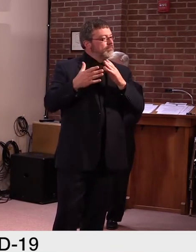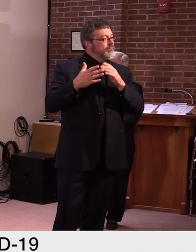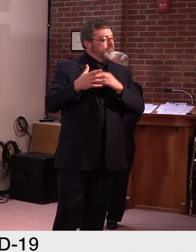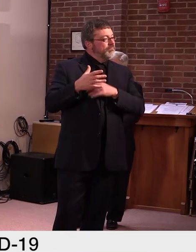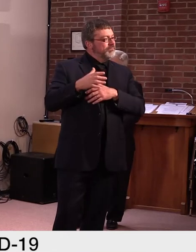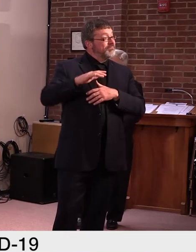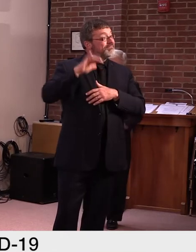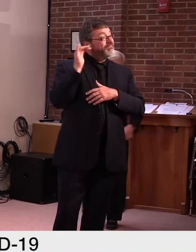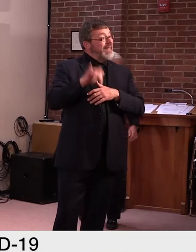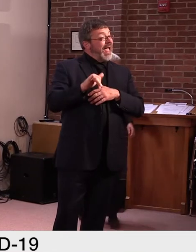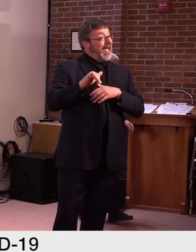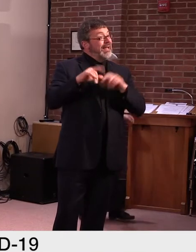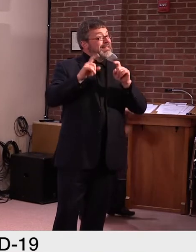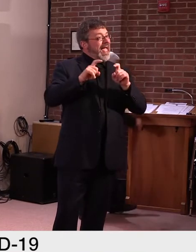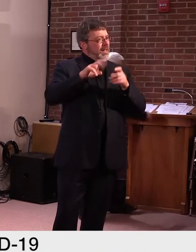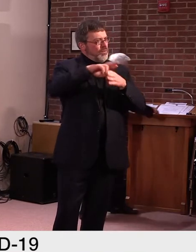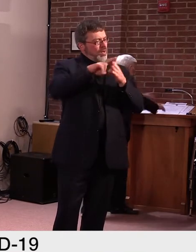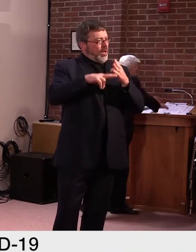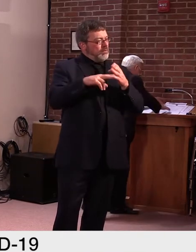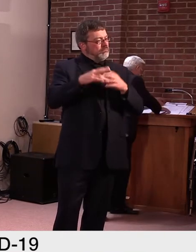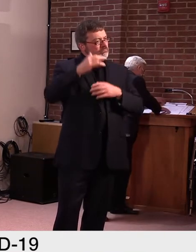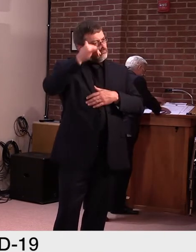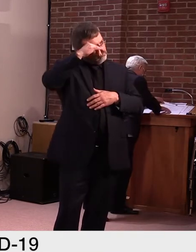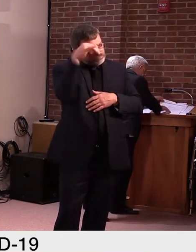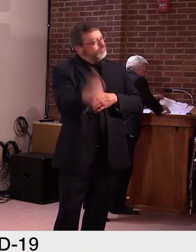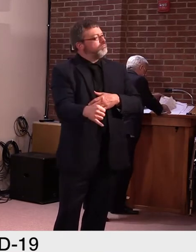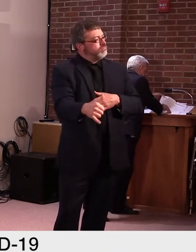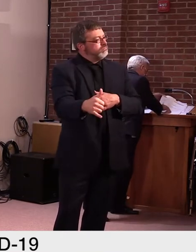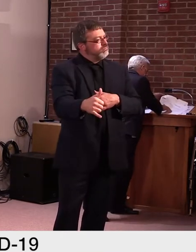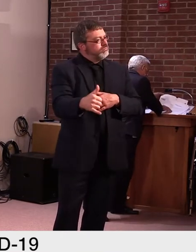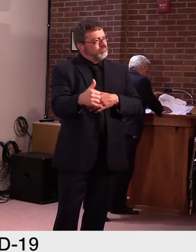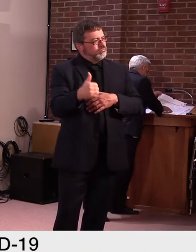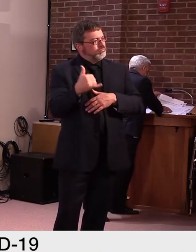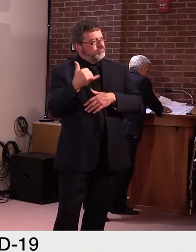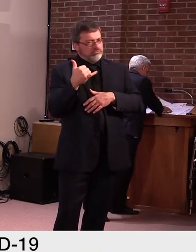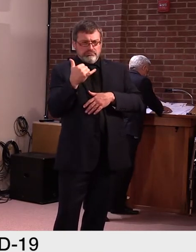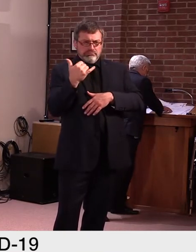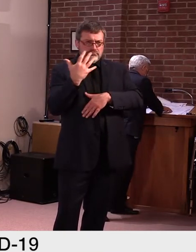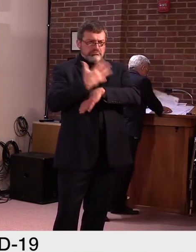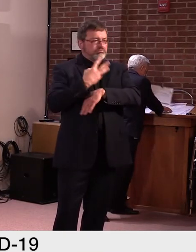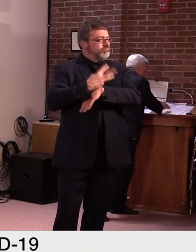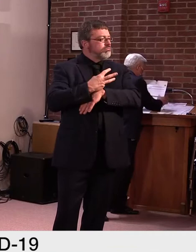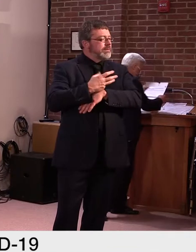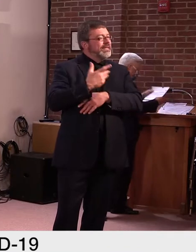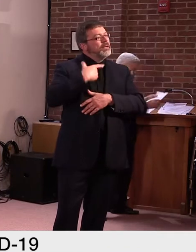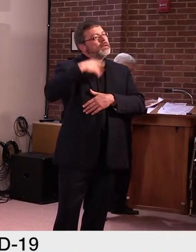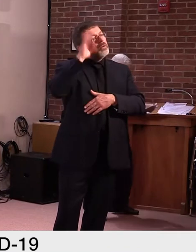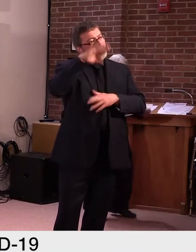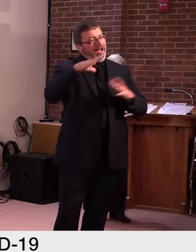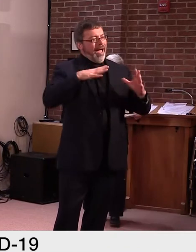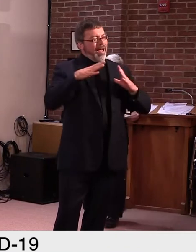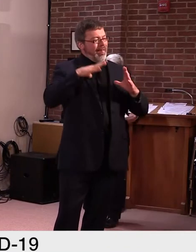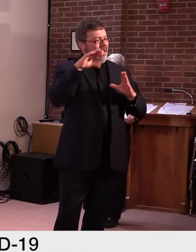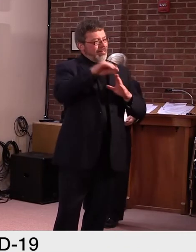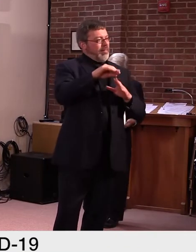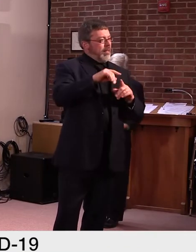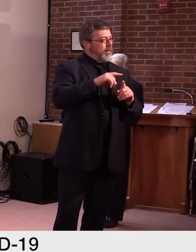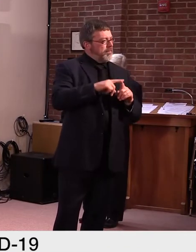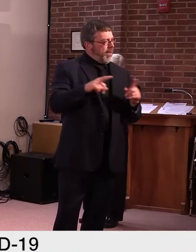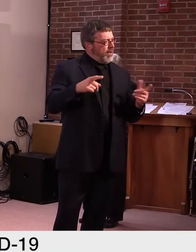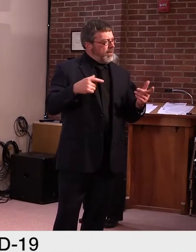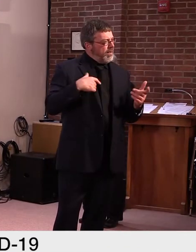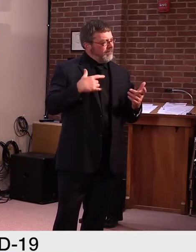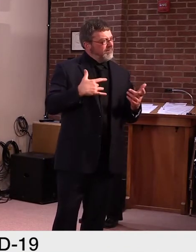result to come back. Fortunately, it was negative. But, um, my coworkers said that, uh, they had to